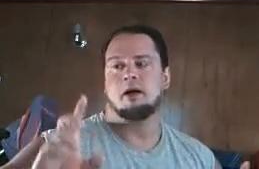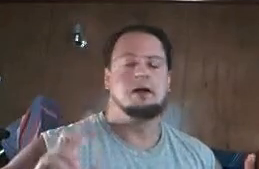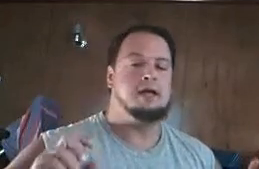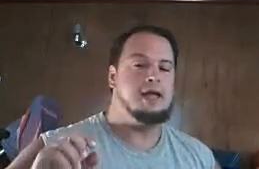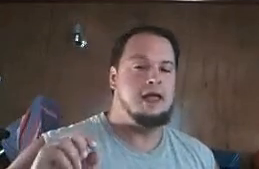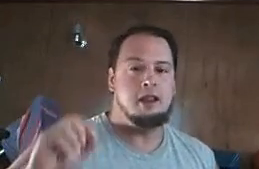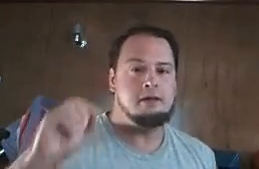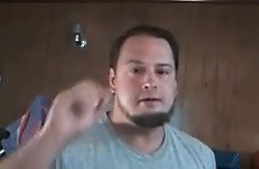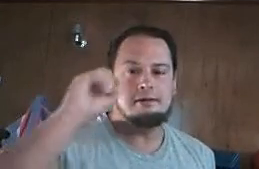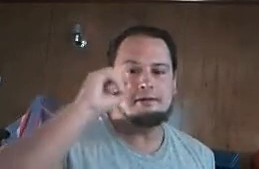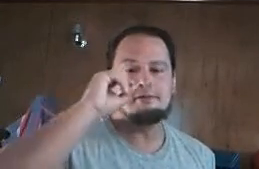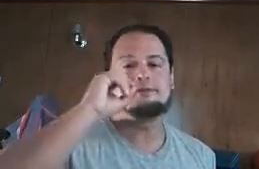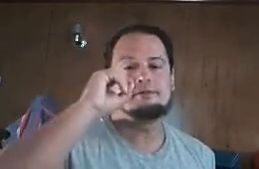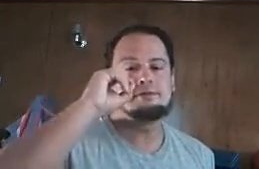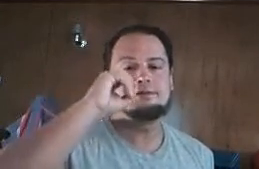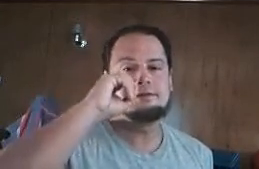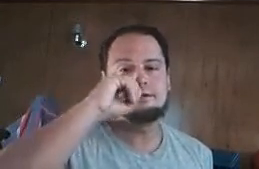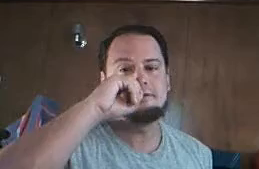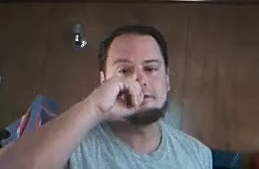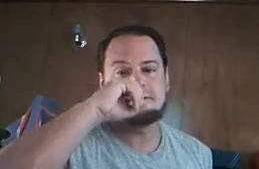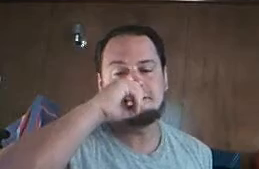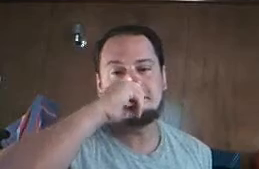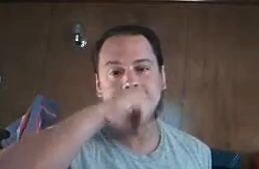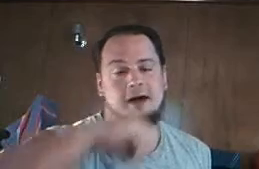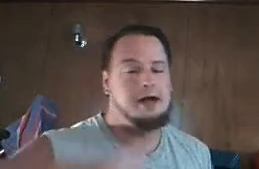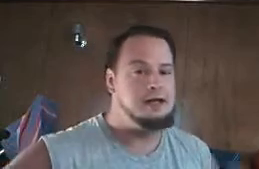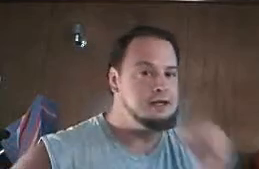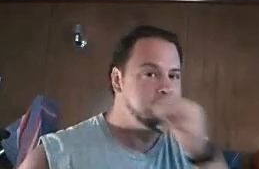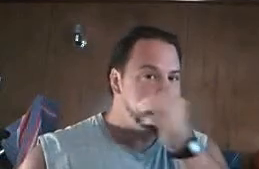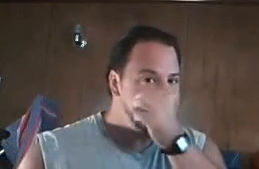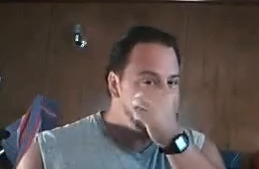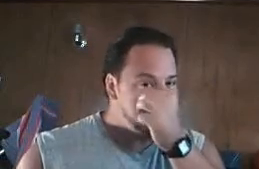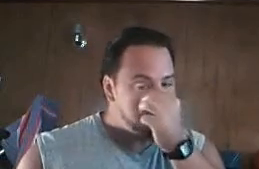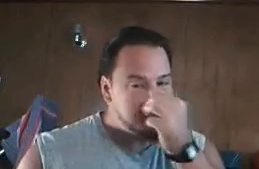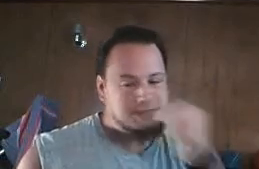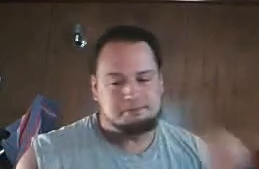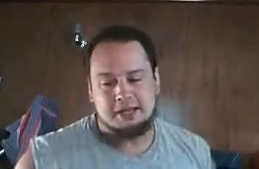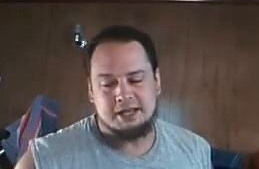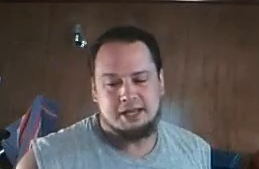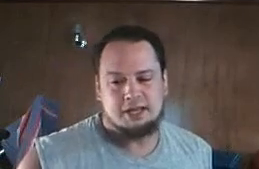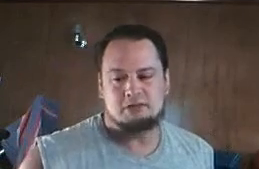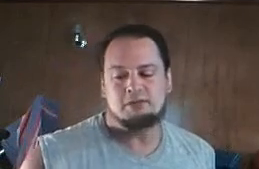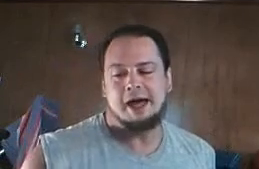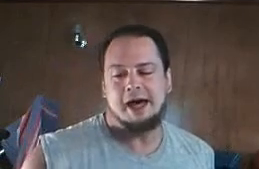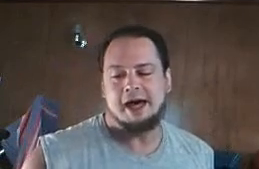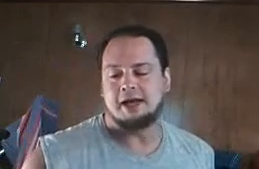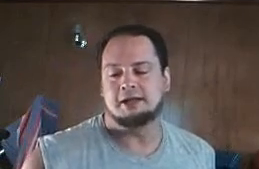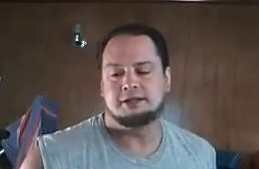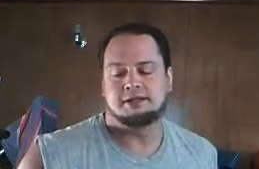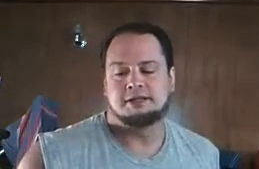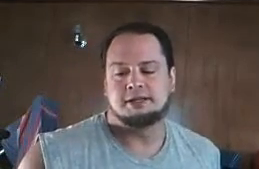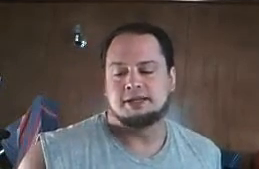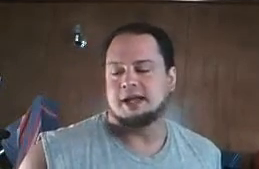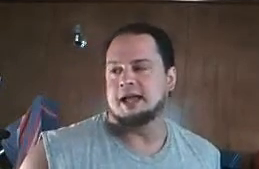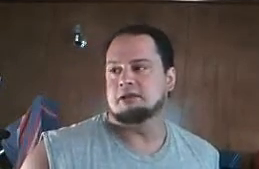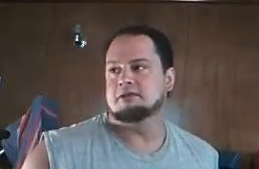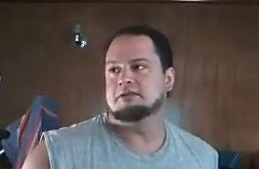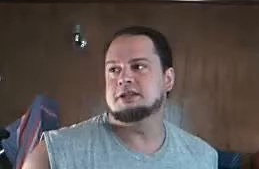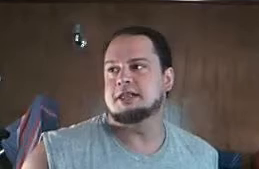Hello to you. I know it's been a while. I know you'd